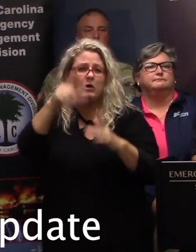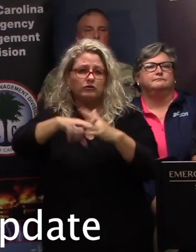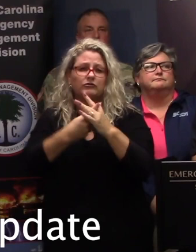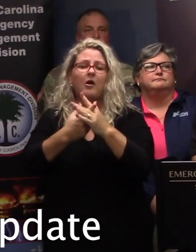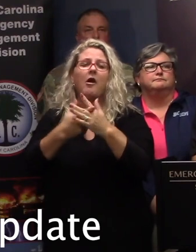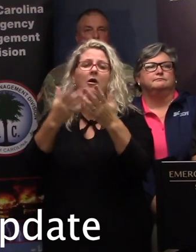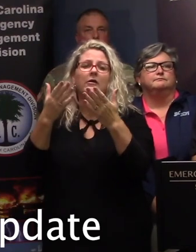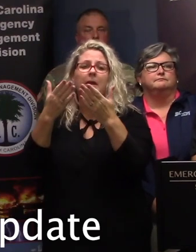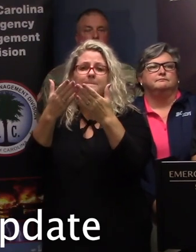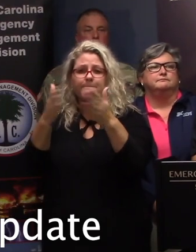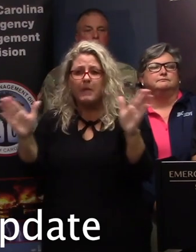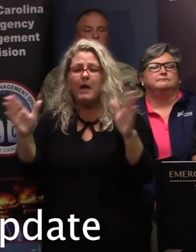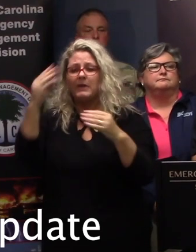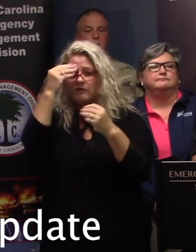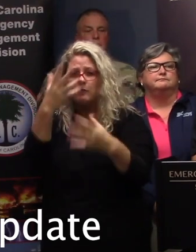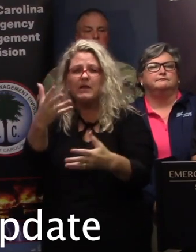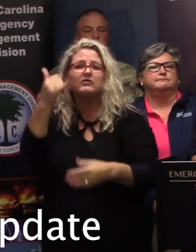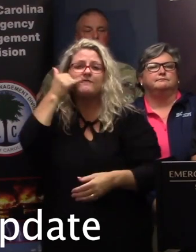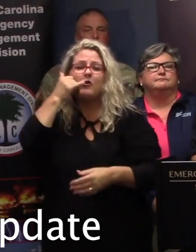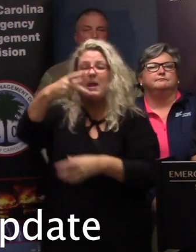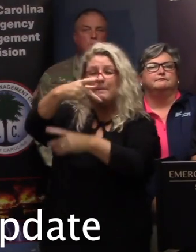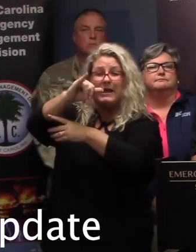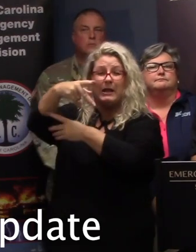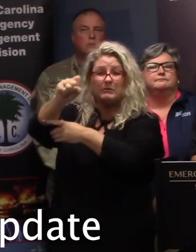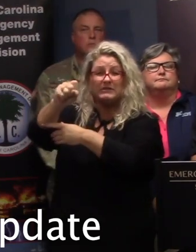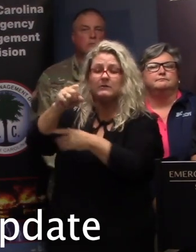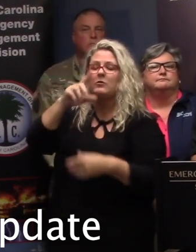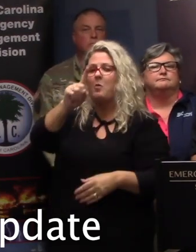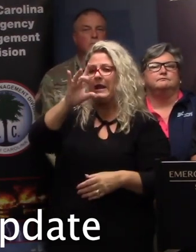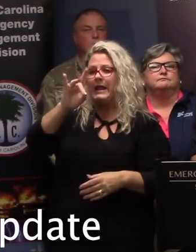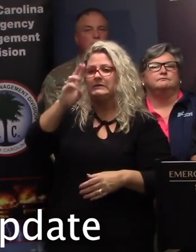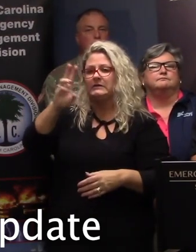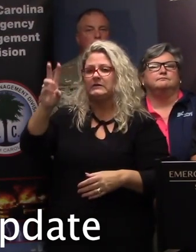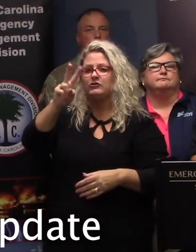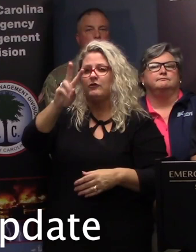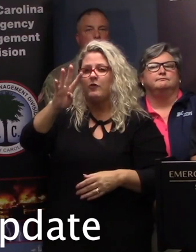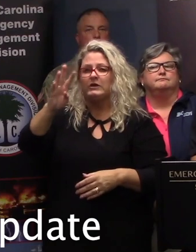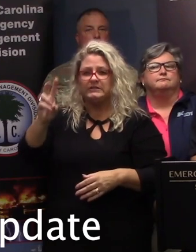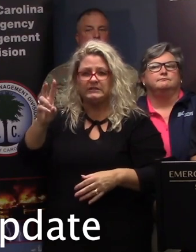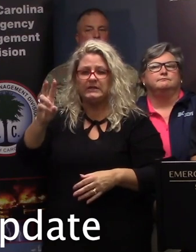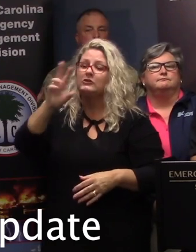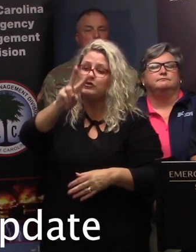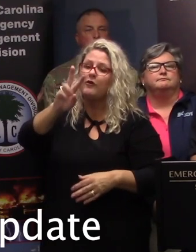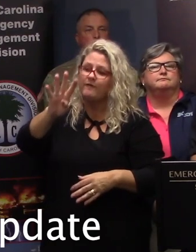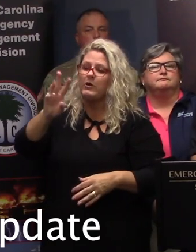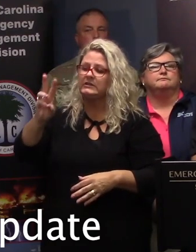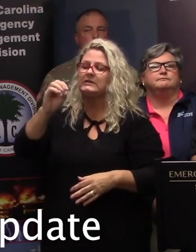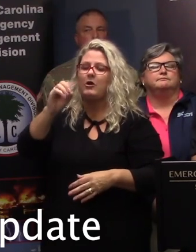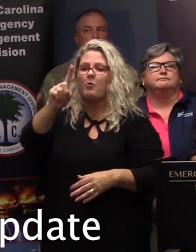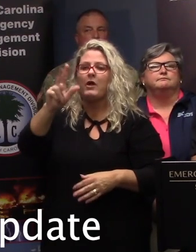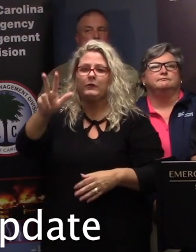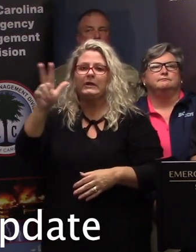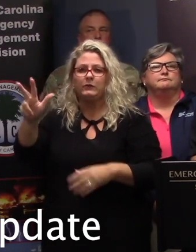public information phone system, and that's at 1-866-246-0133, and